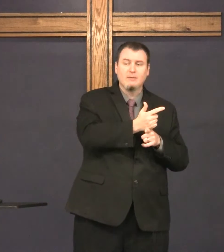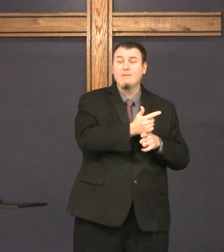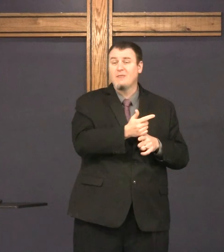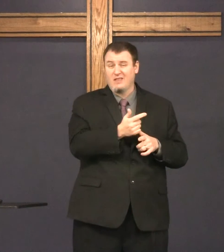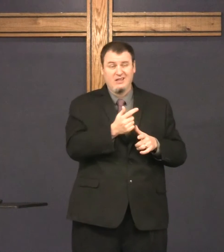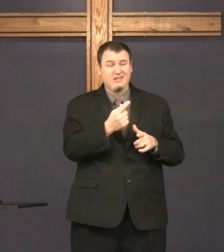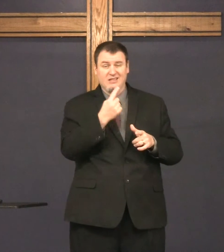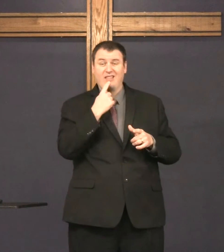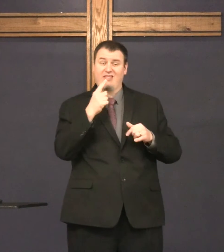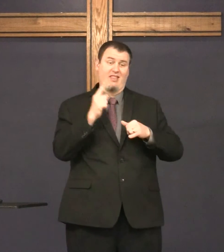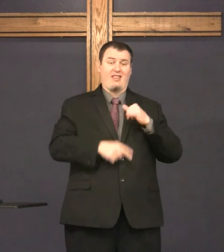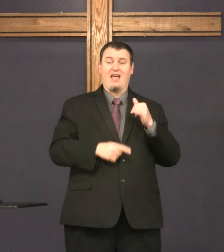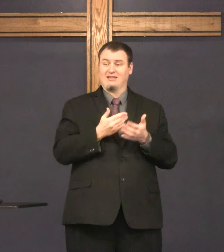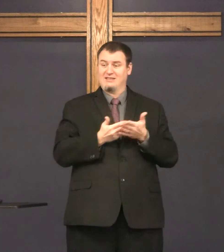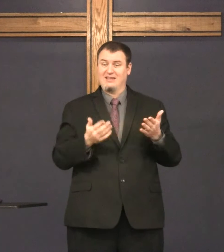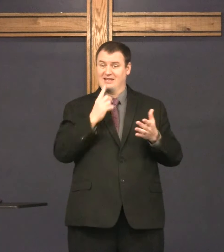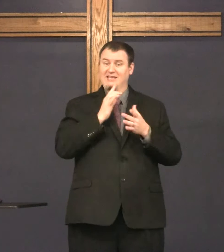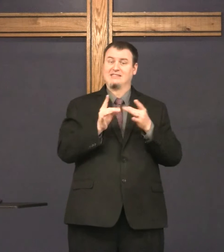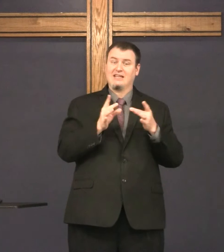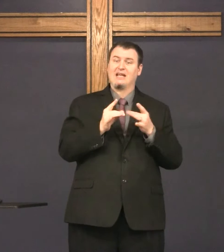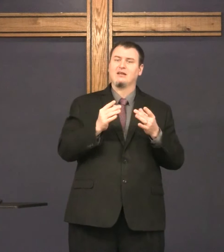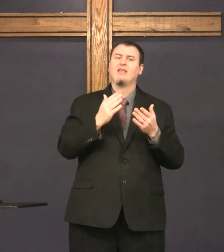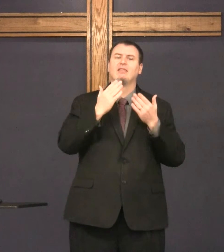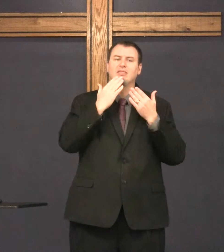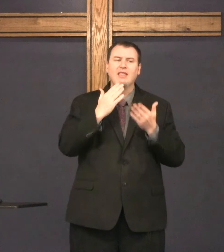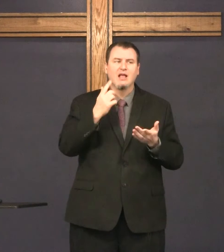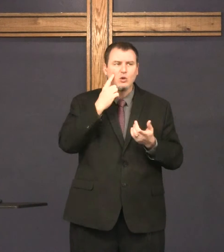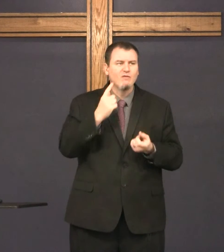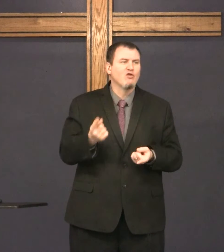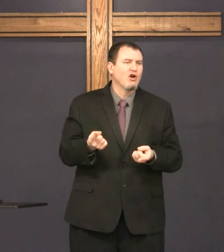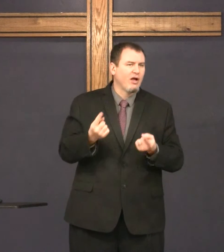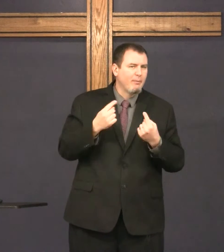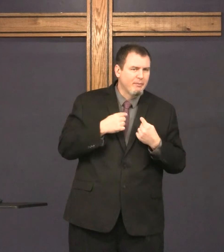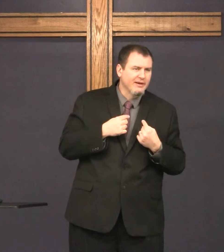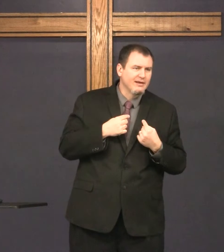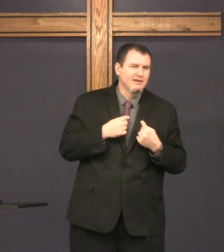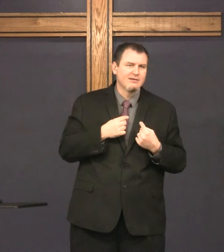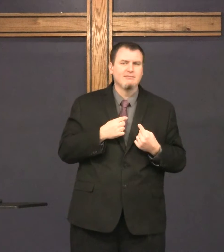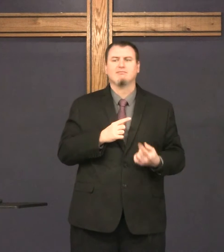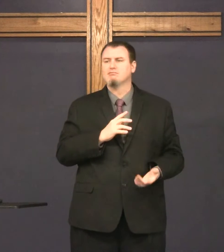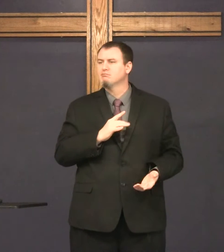brother. And last thing that he said, was thank you for coming.